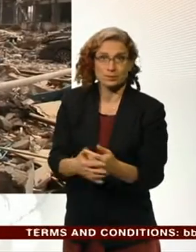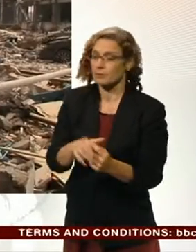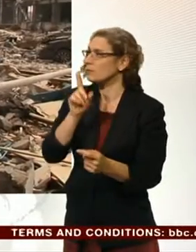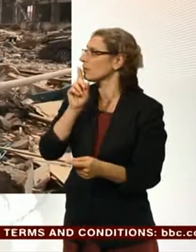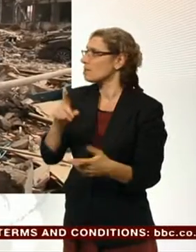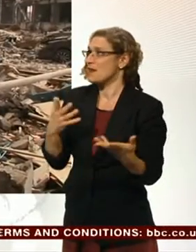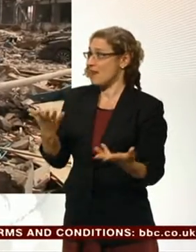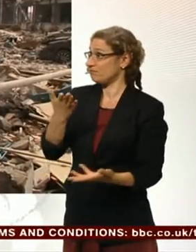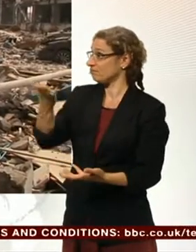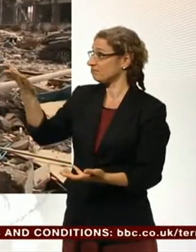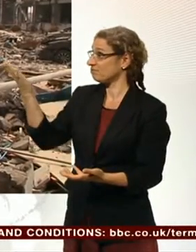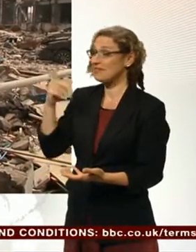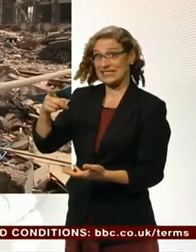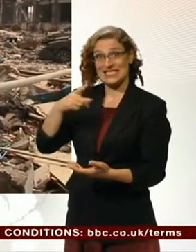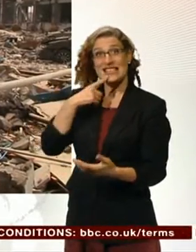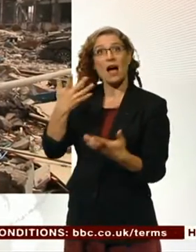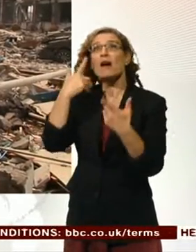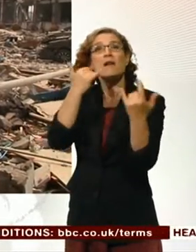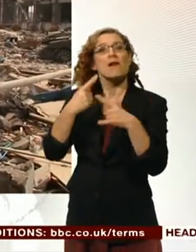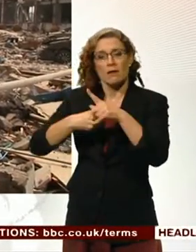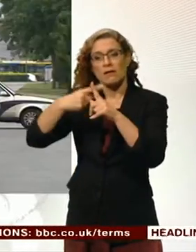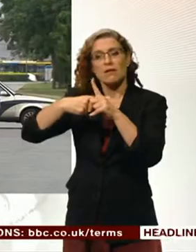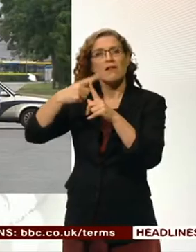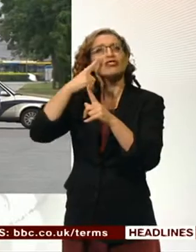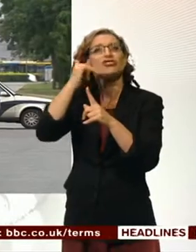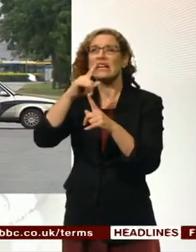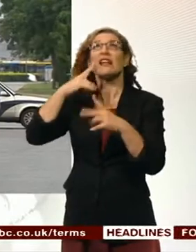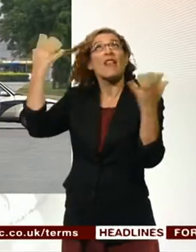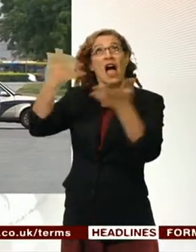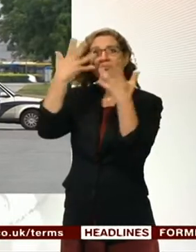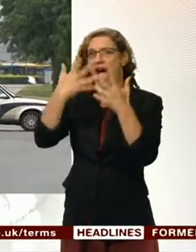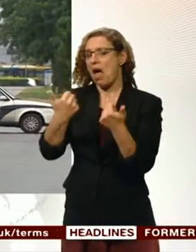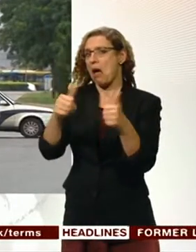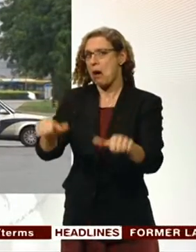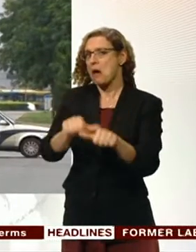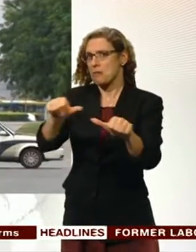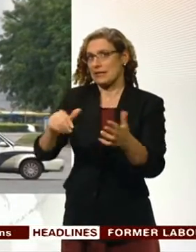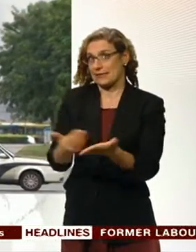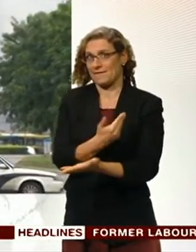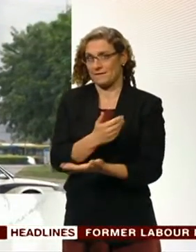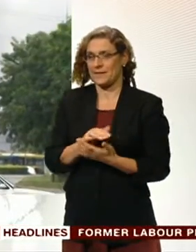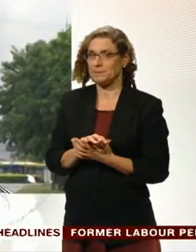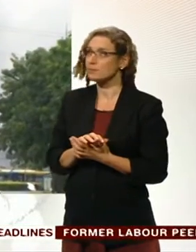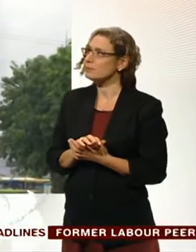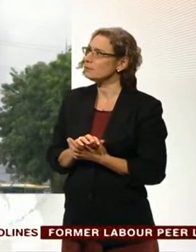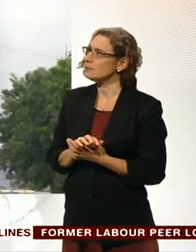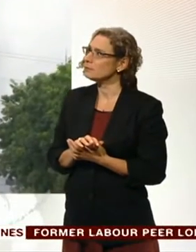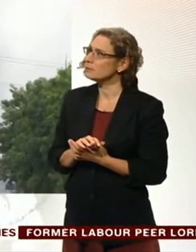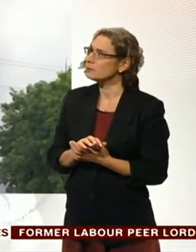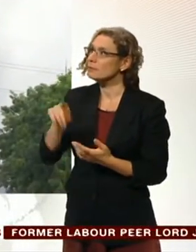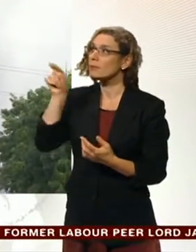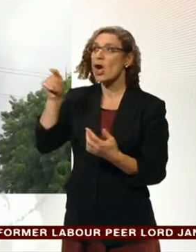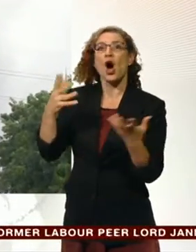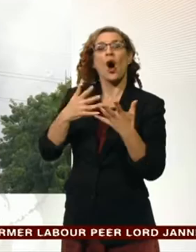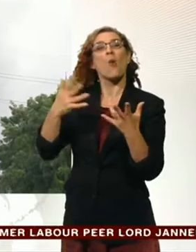stations show that the air around the site is safe, they say. Well, this is the outer limit of the police cordon here. And beyond that, about two